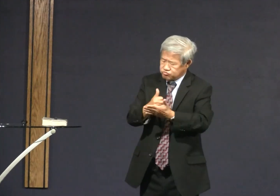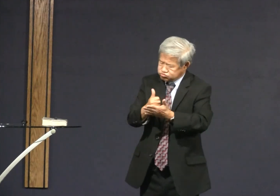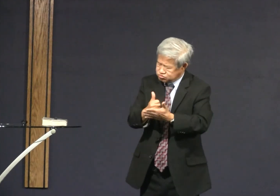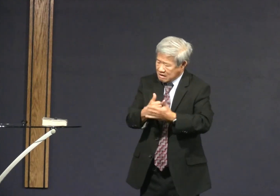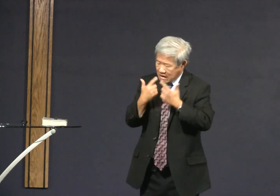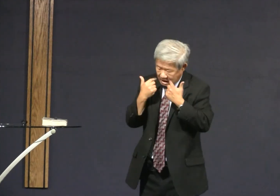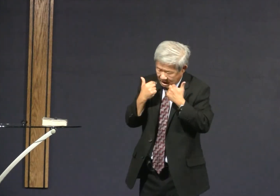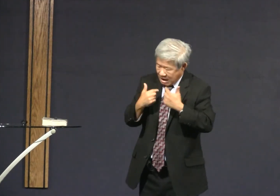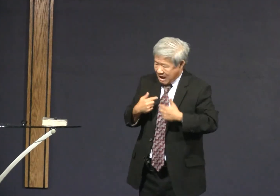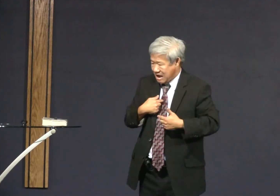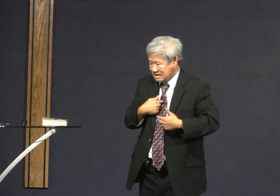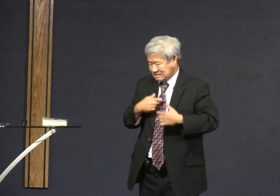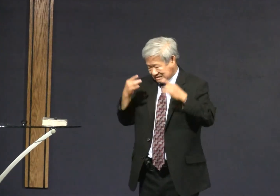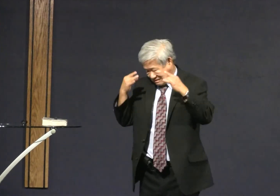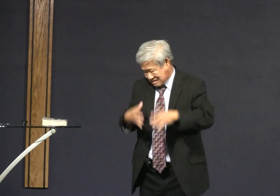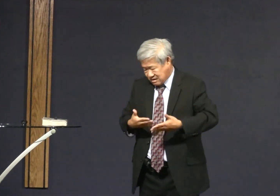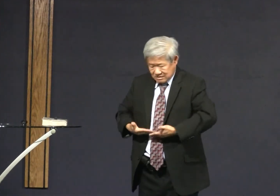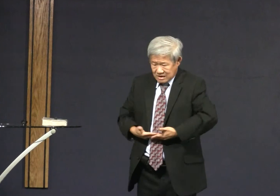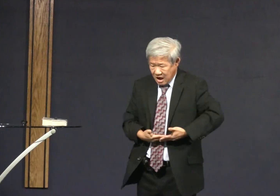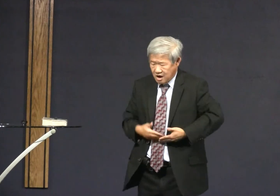and a friendly helpful nurse or doctor